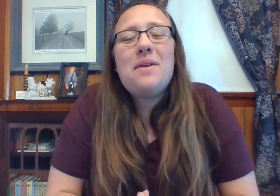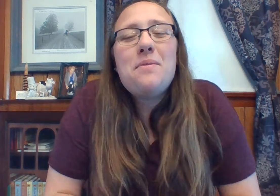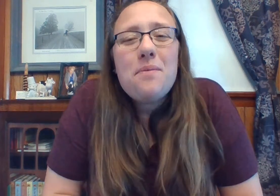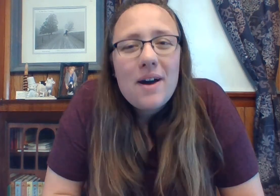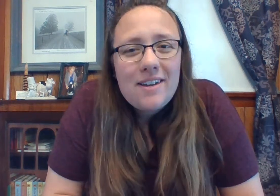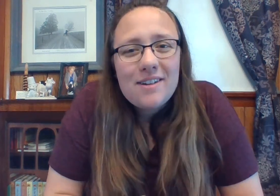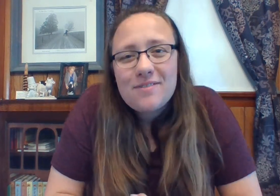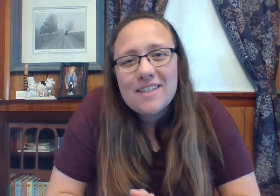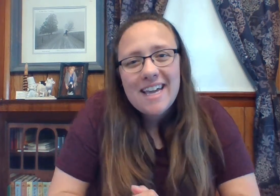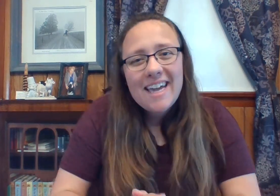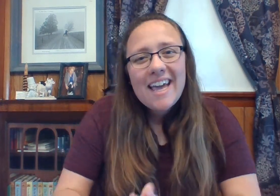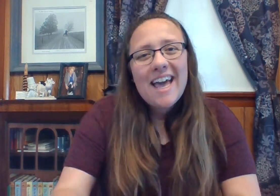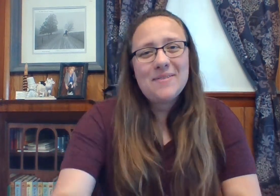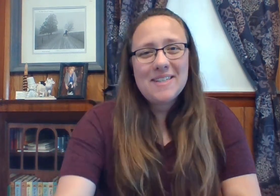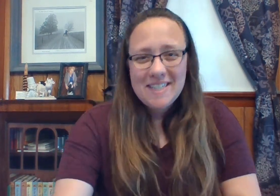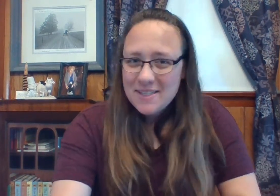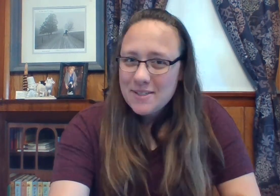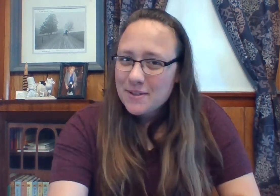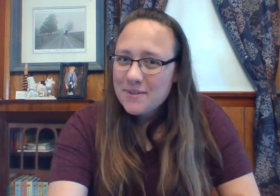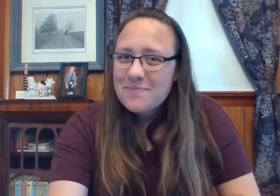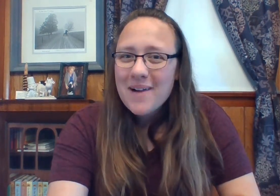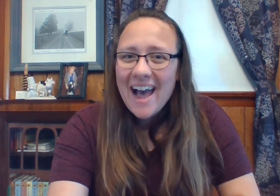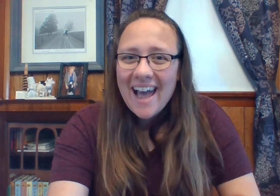a wonderful day and we'll see you soon. Bye.